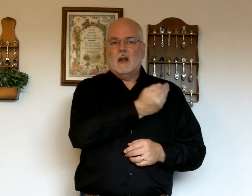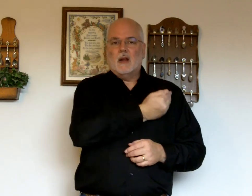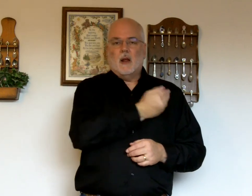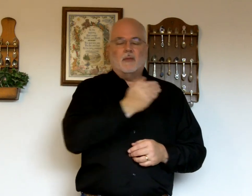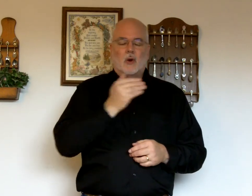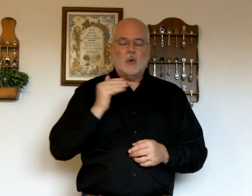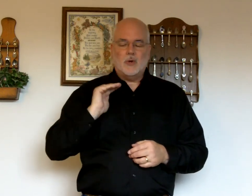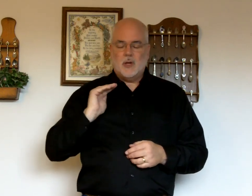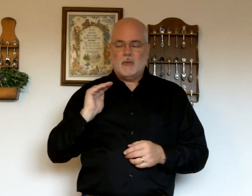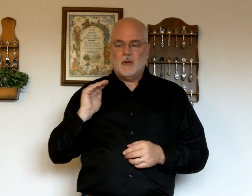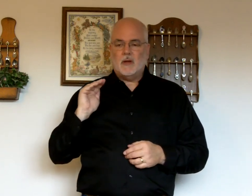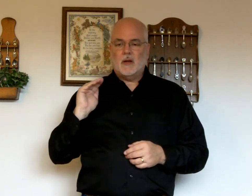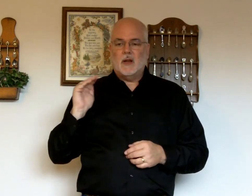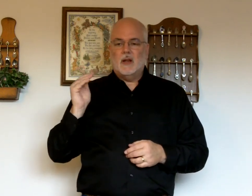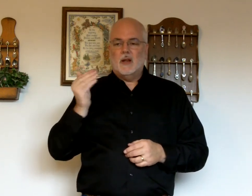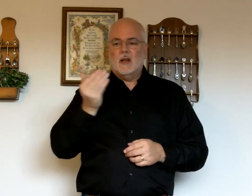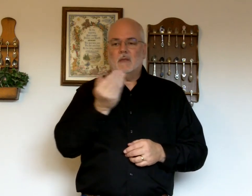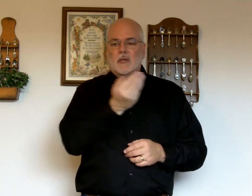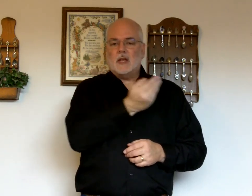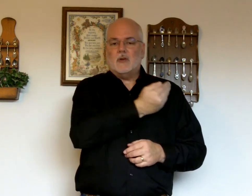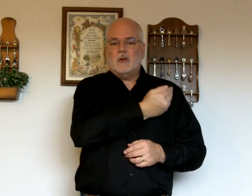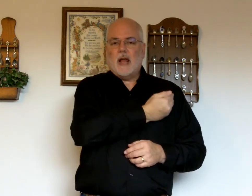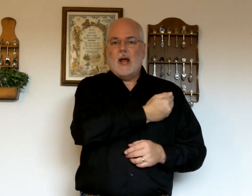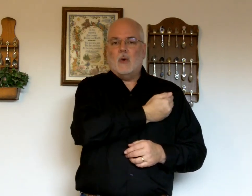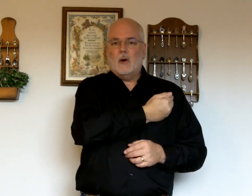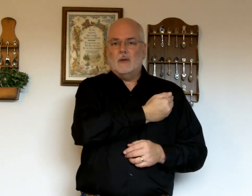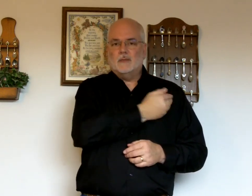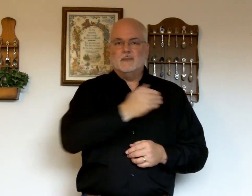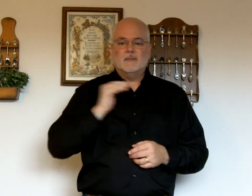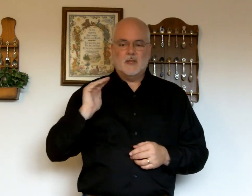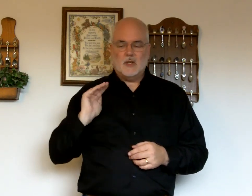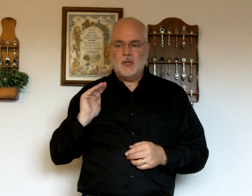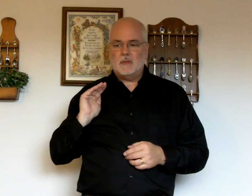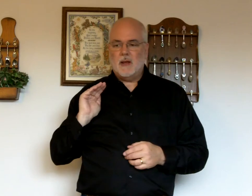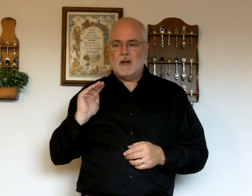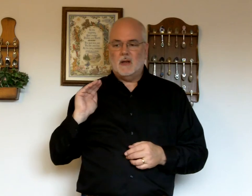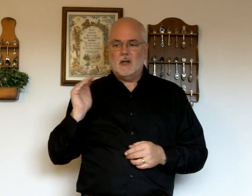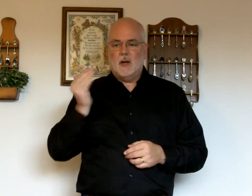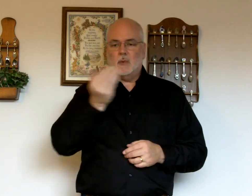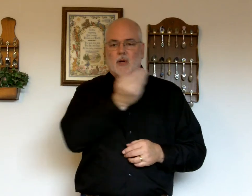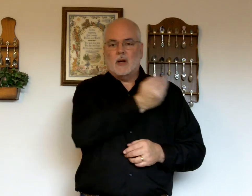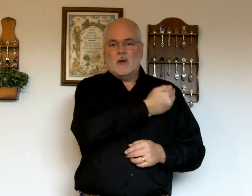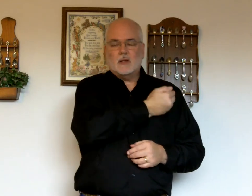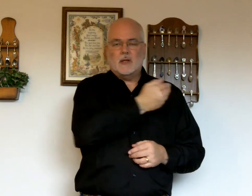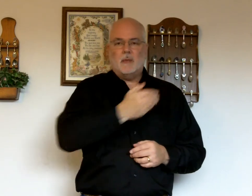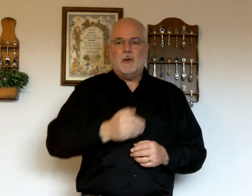And for ownership. Possession. Hour. So just take a little cup. We'll across top here.